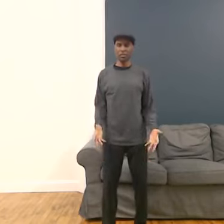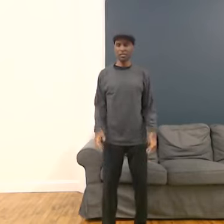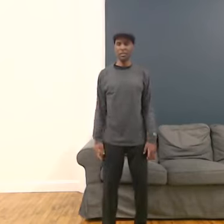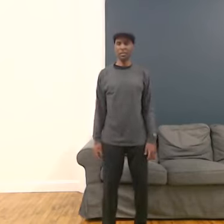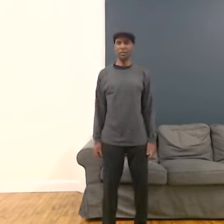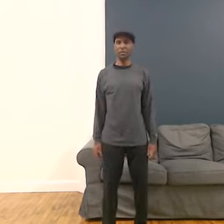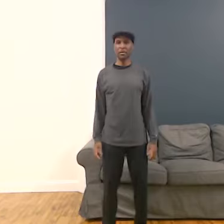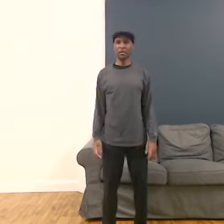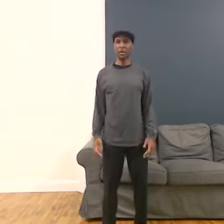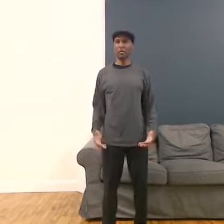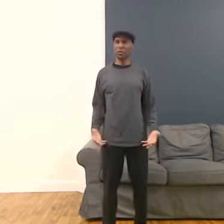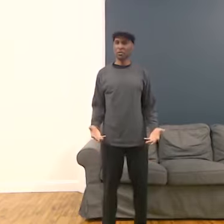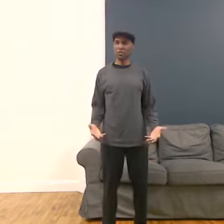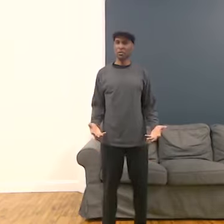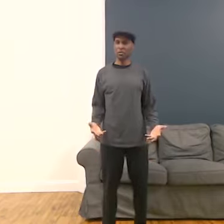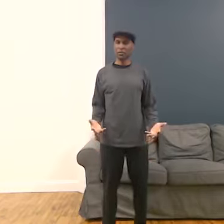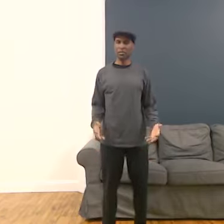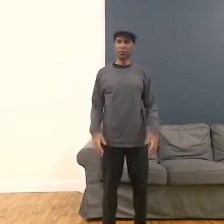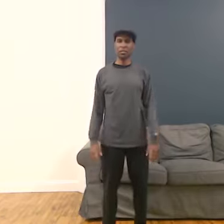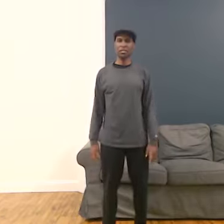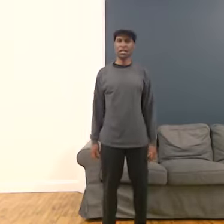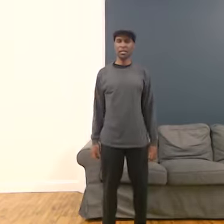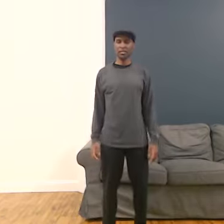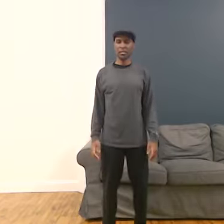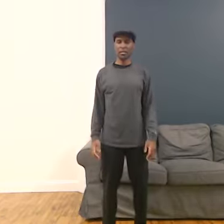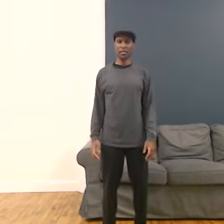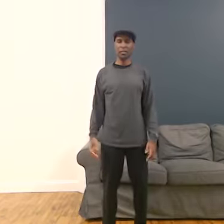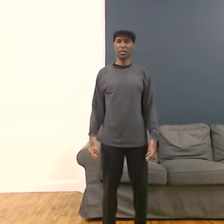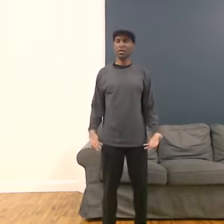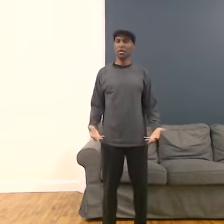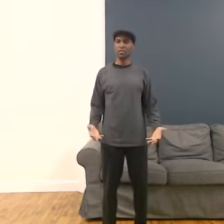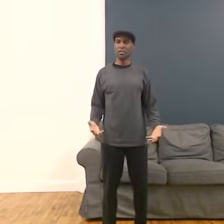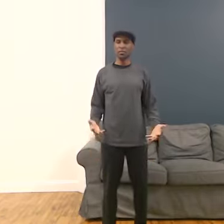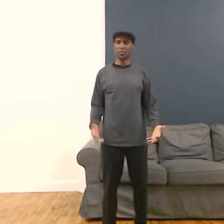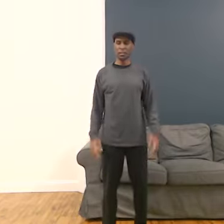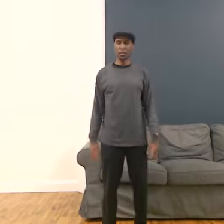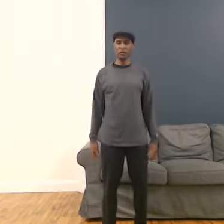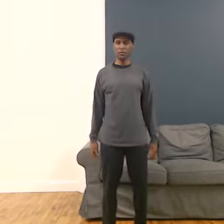standing. But most of the movements for this class, they are just moving the arms.